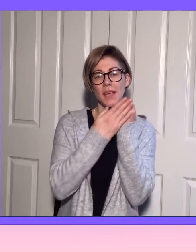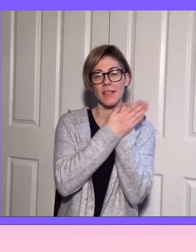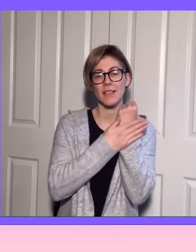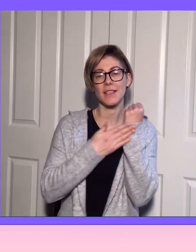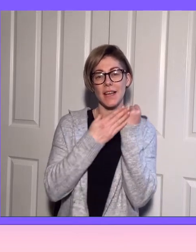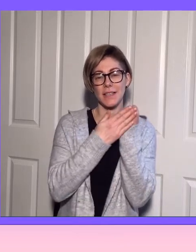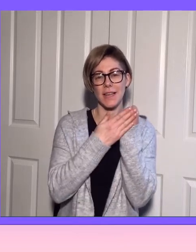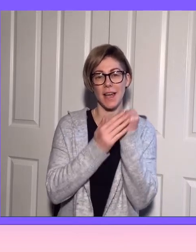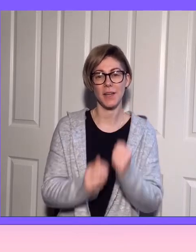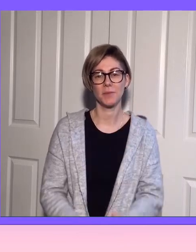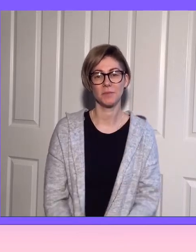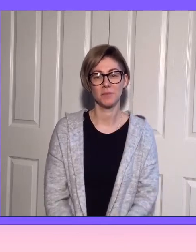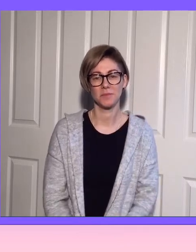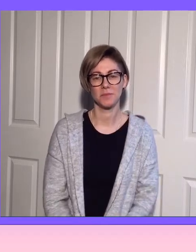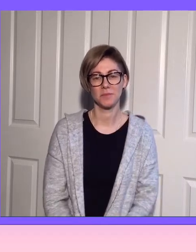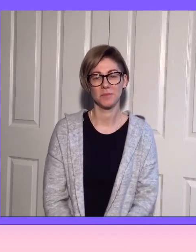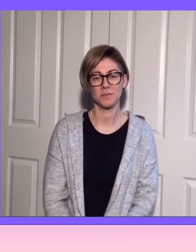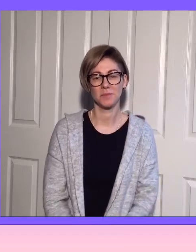Saturday, Saturday